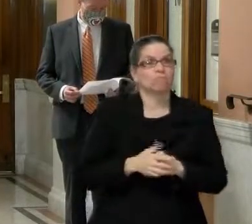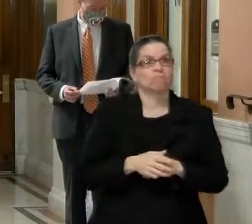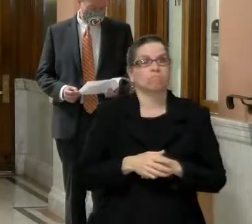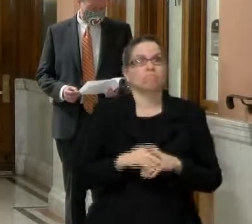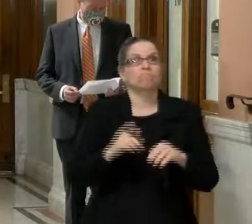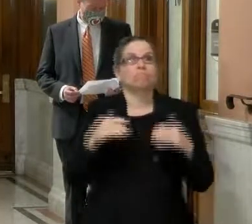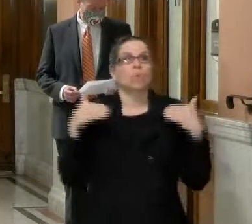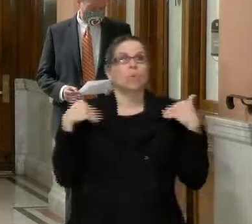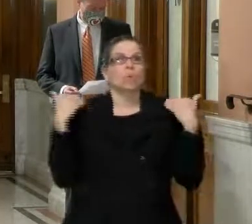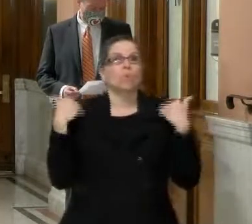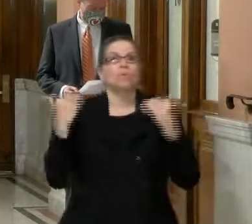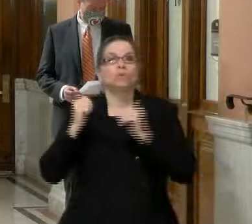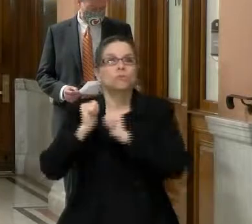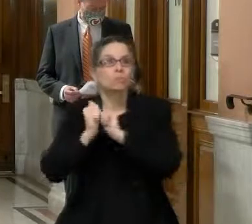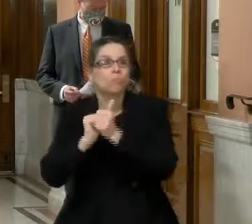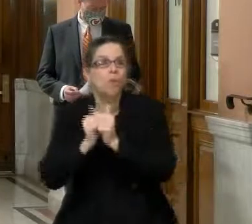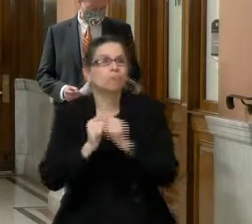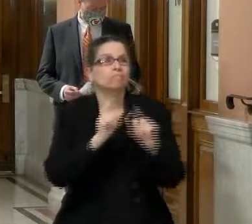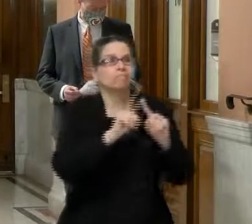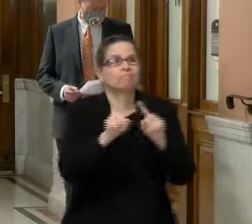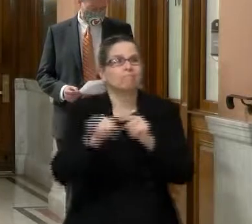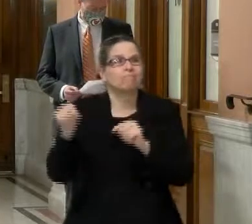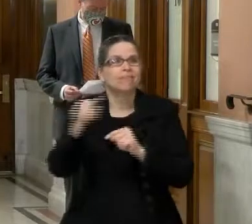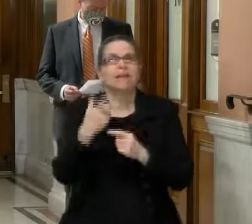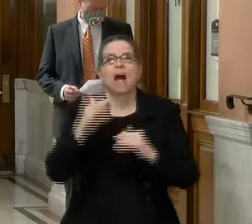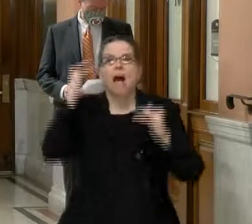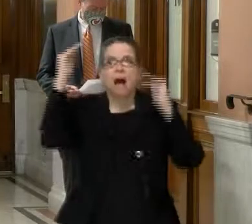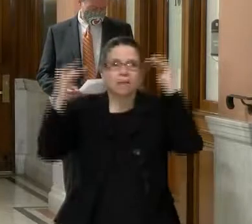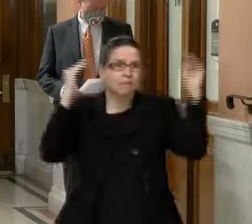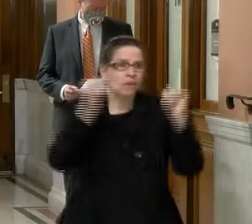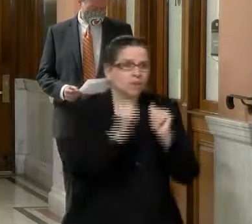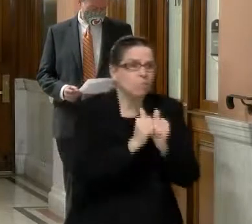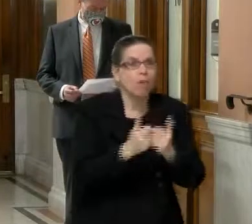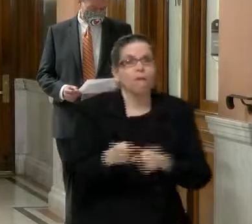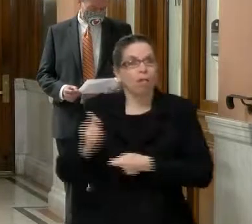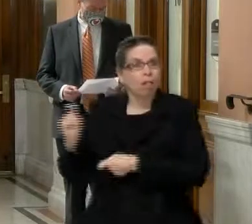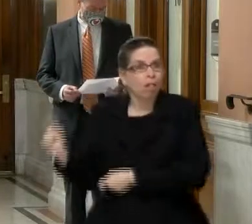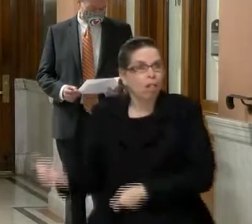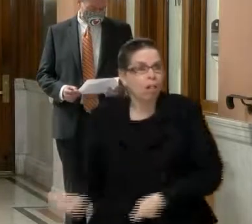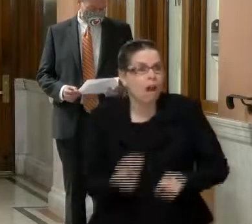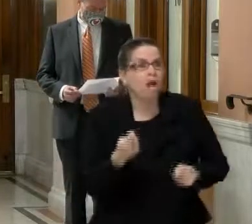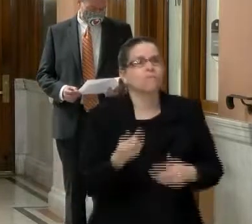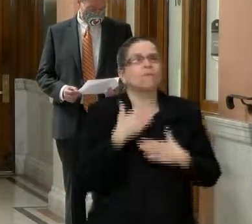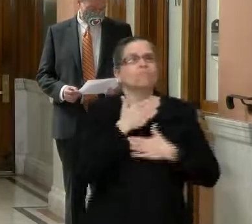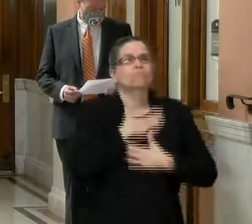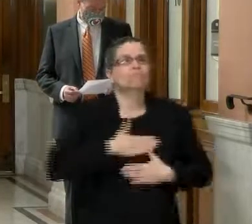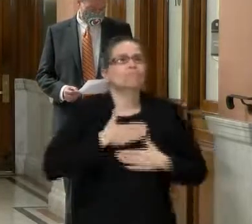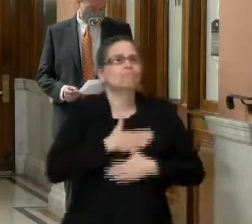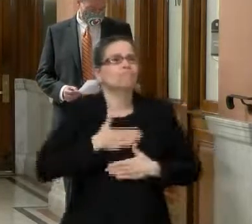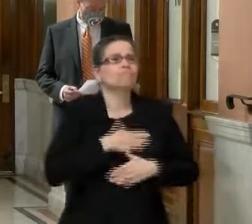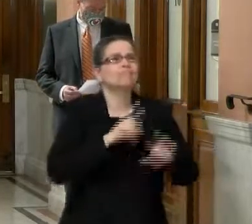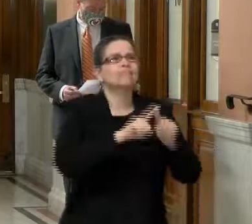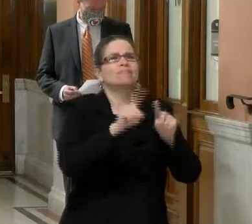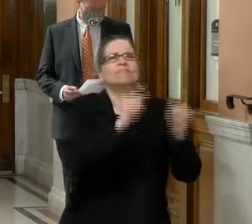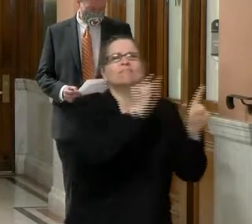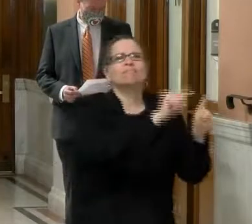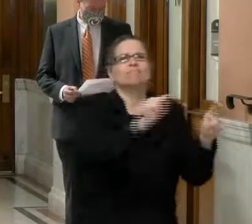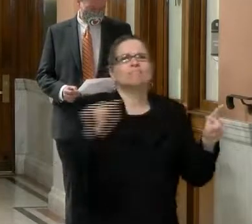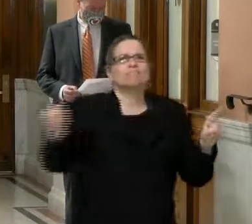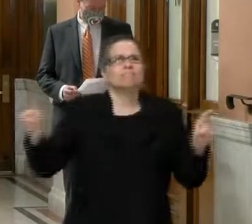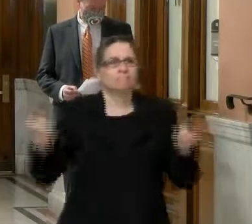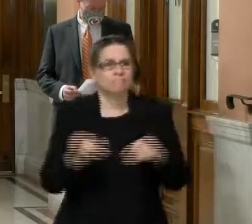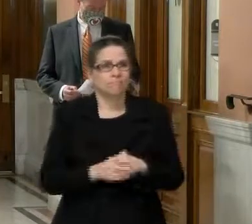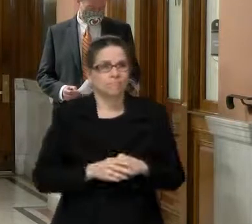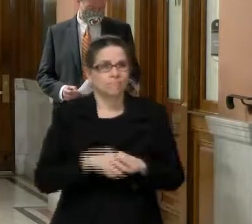amateur sports activities for golf, golf facilities and recreational boating and other businesses. You can visit our, um,